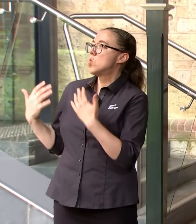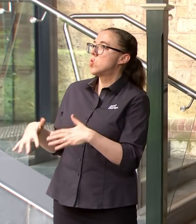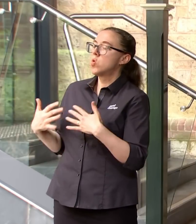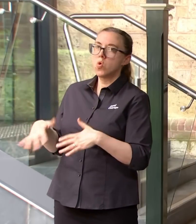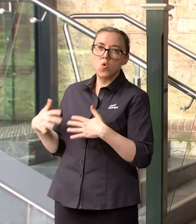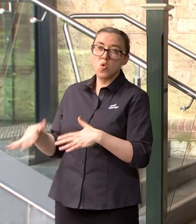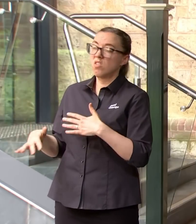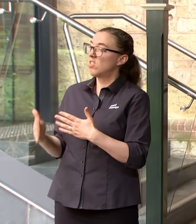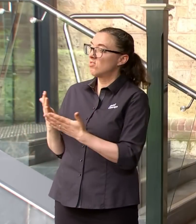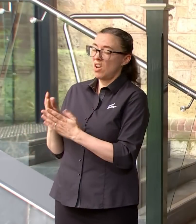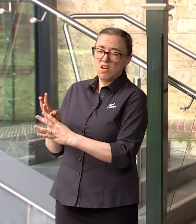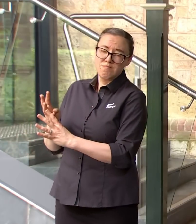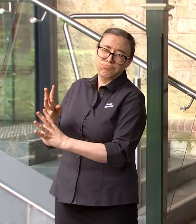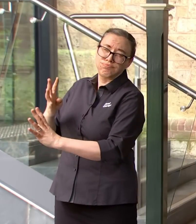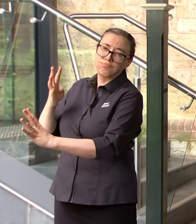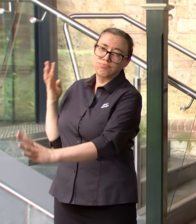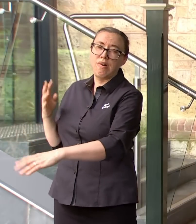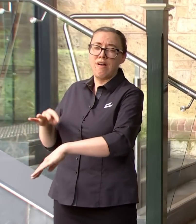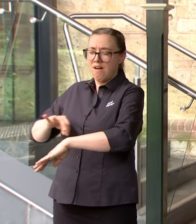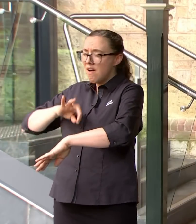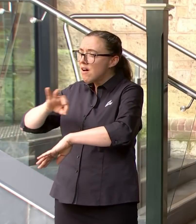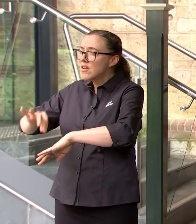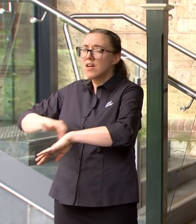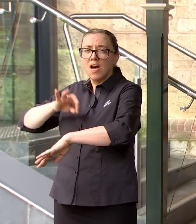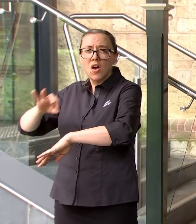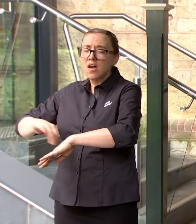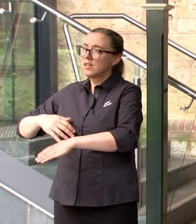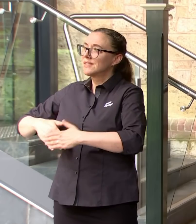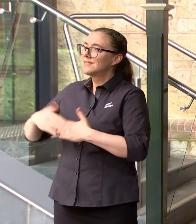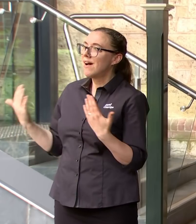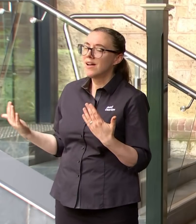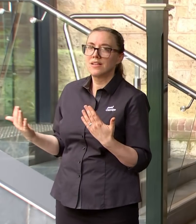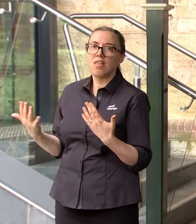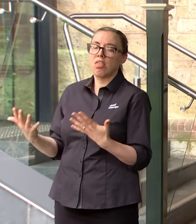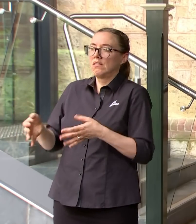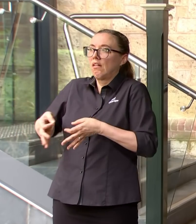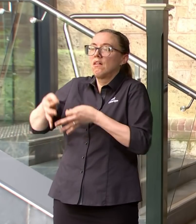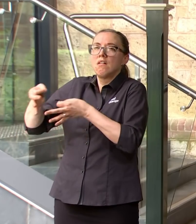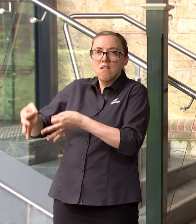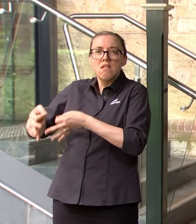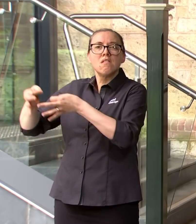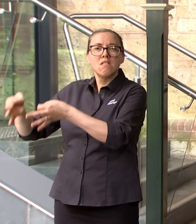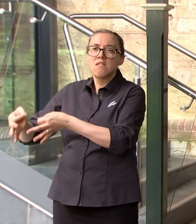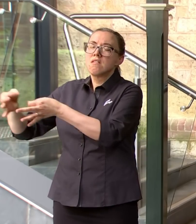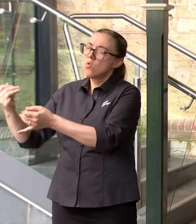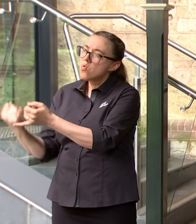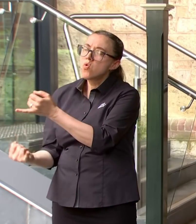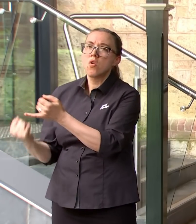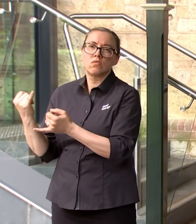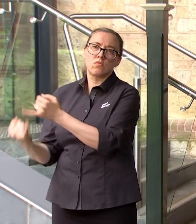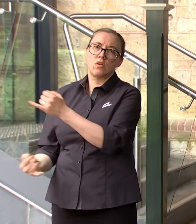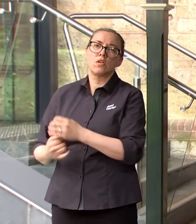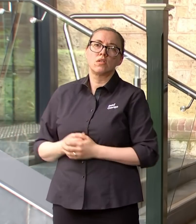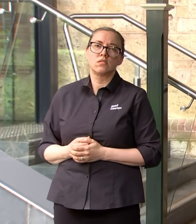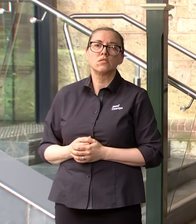been some delays in South Australia but they pale into insignificance compared to some of the delays that are being experienced interstate and so there is a significant